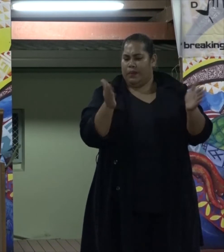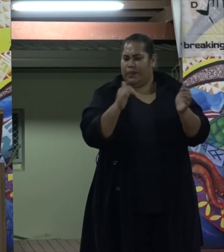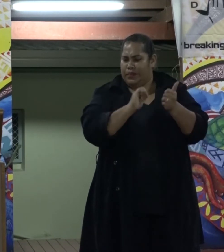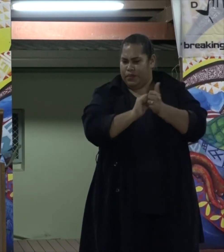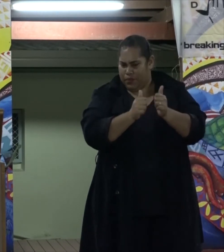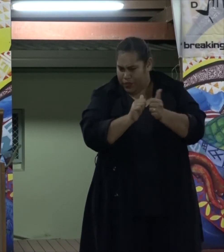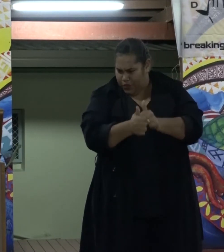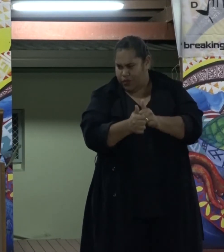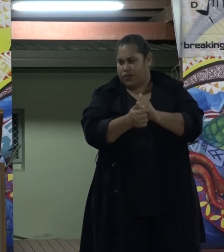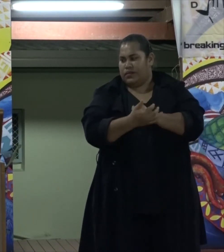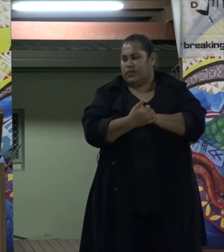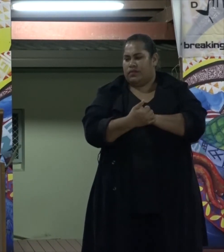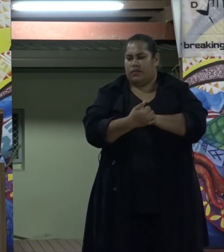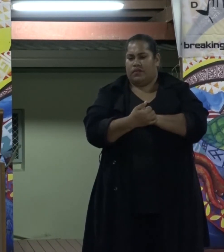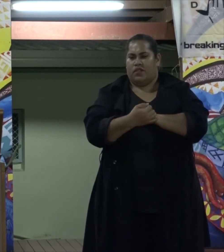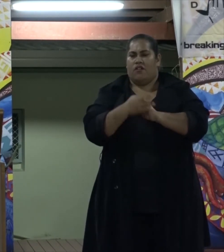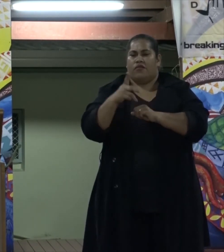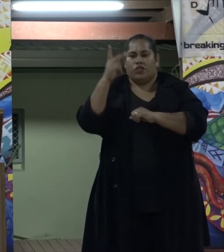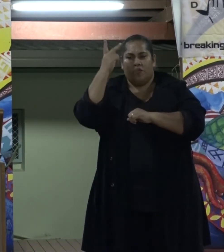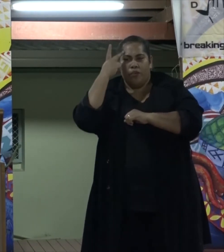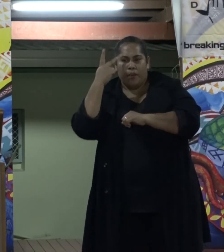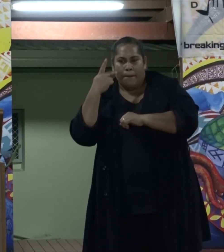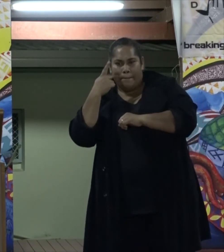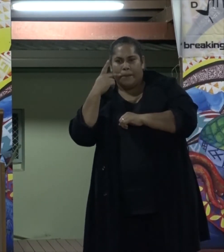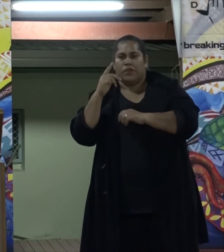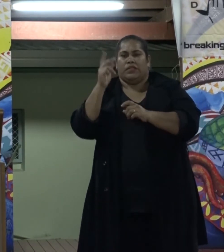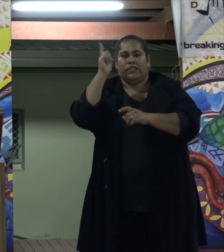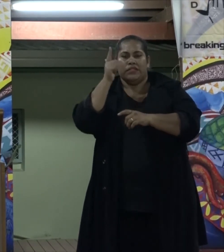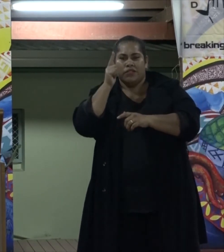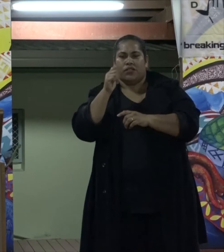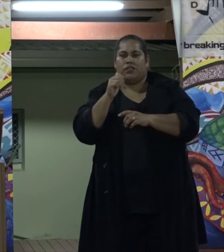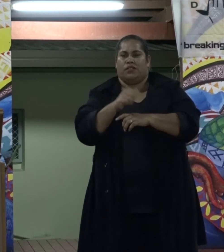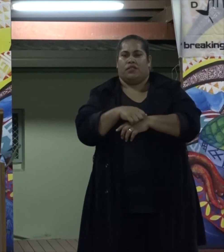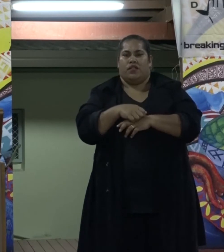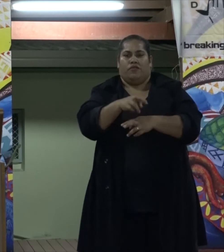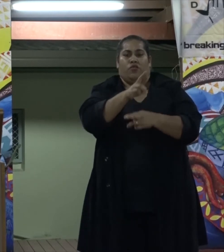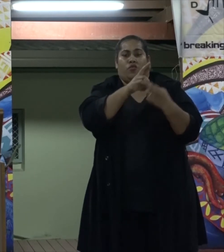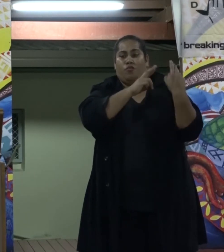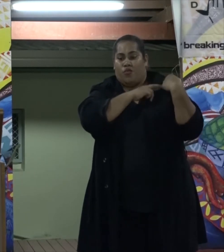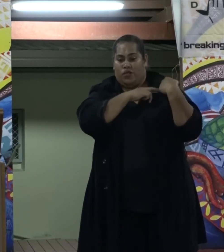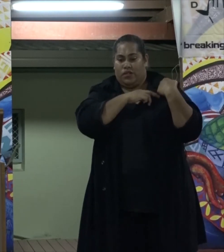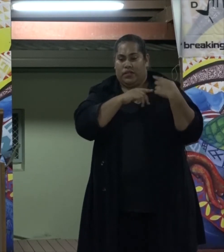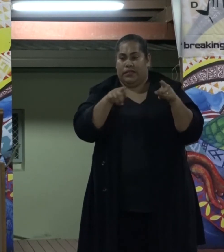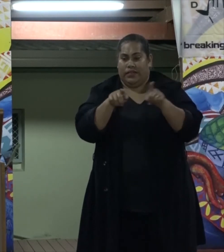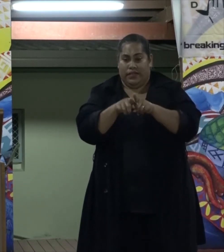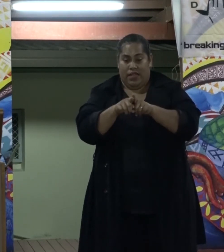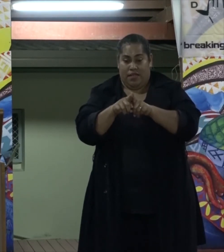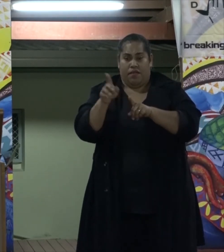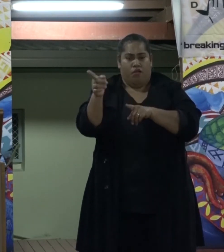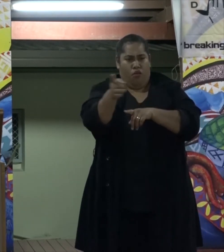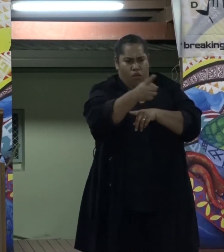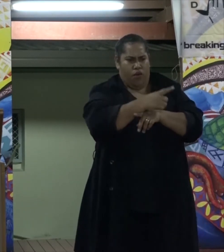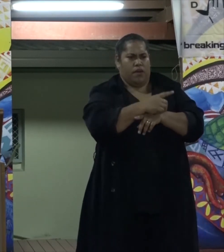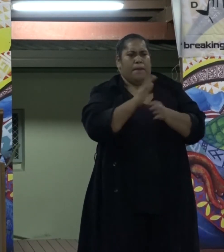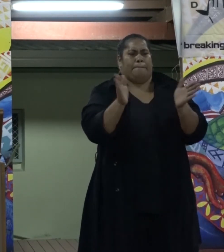on the part of parents, teachers, and coaches. Role models such as us play an important and